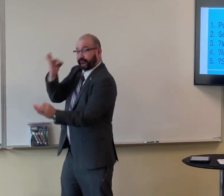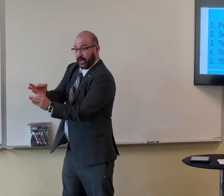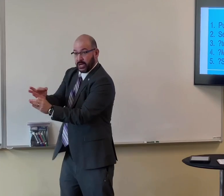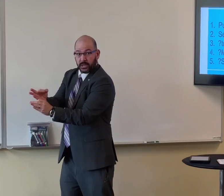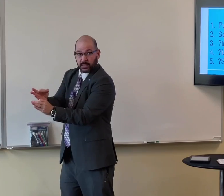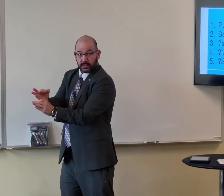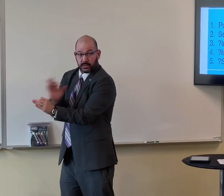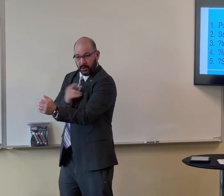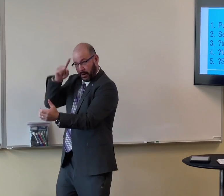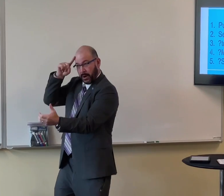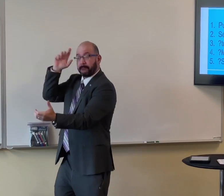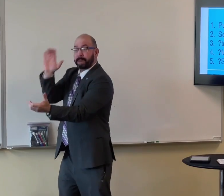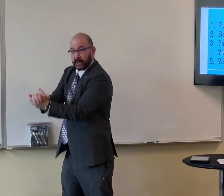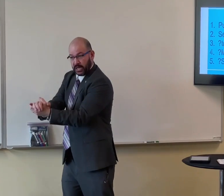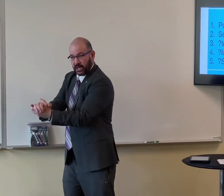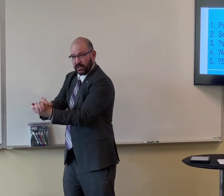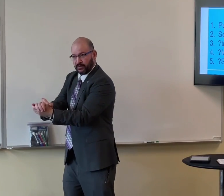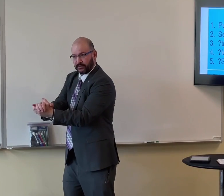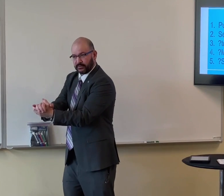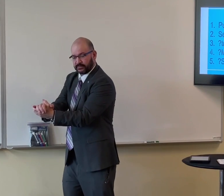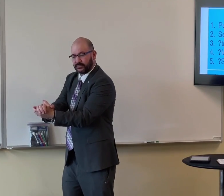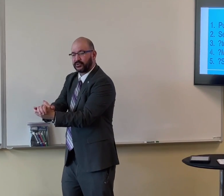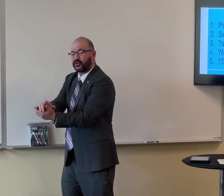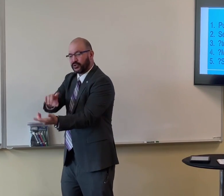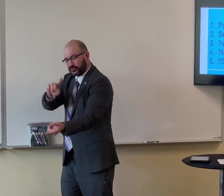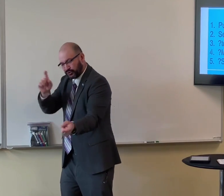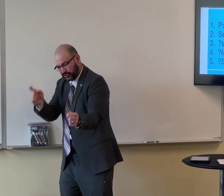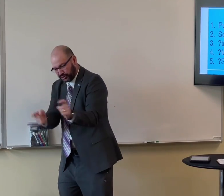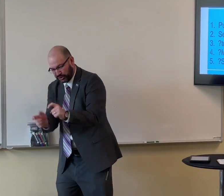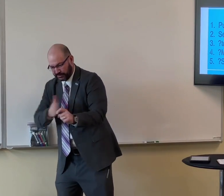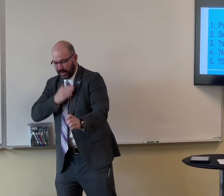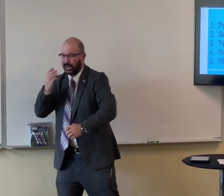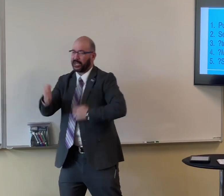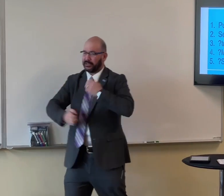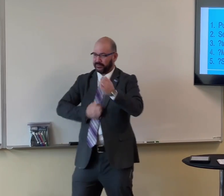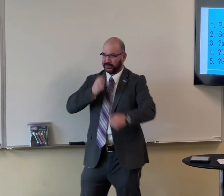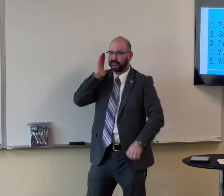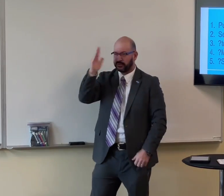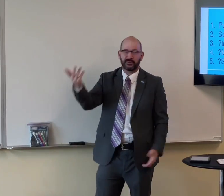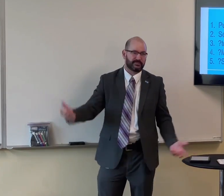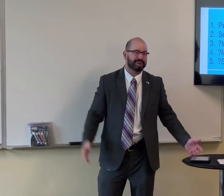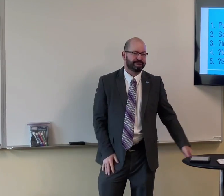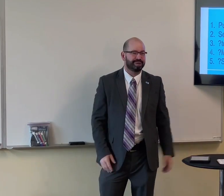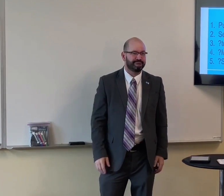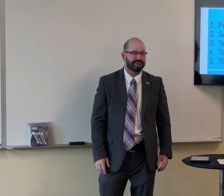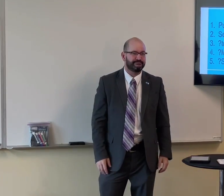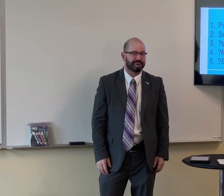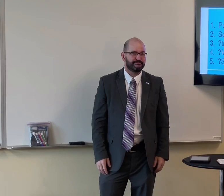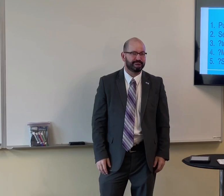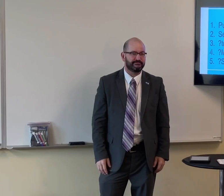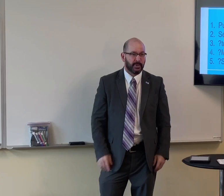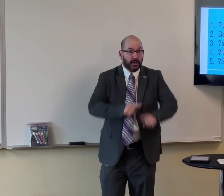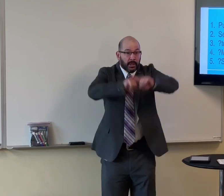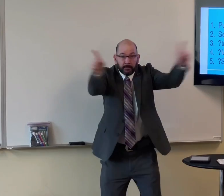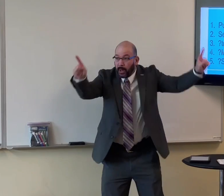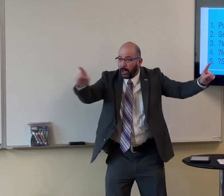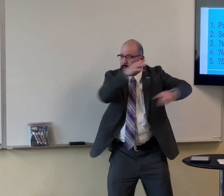faith, my faith, my belief, changes, my emotions, right? My mood.